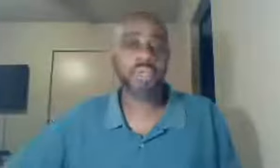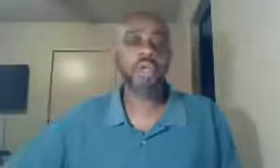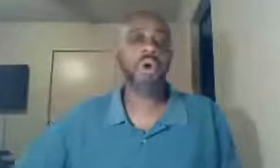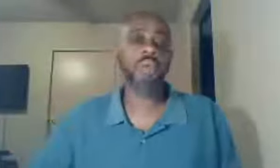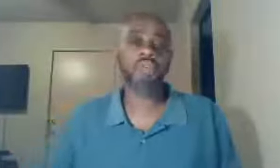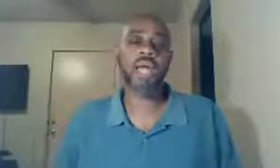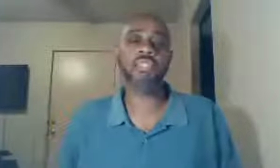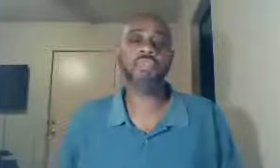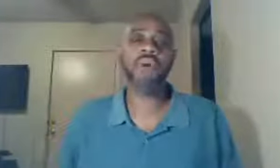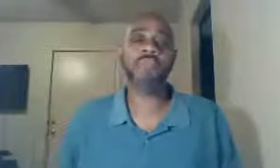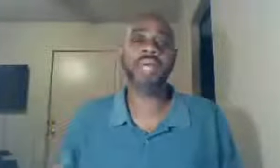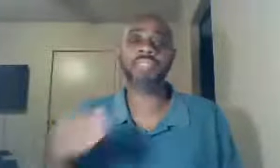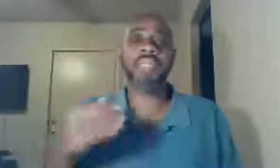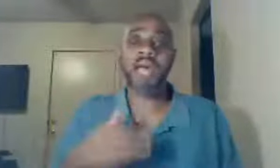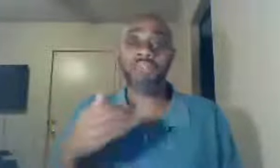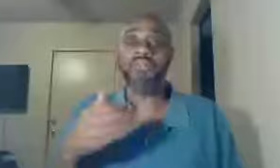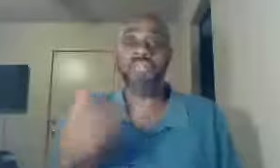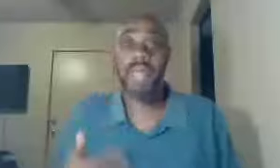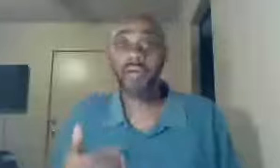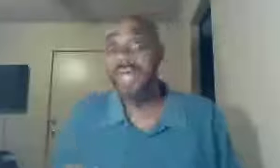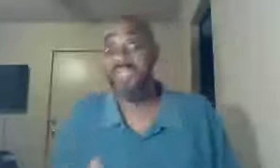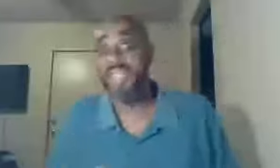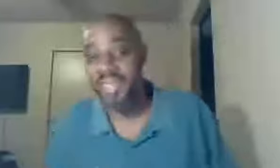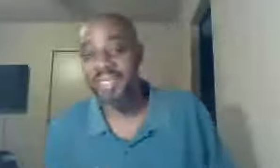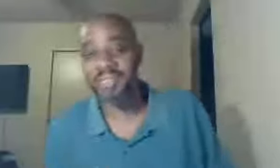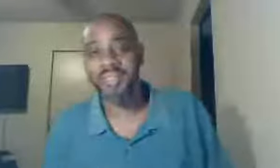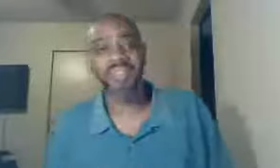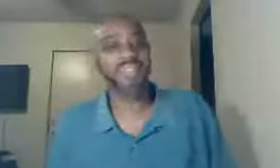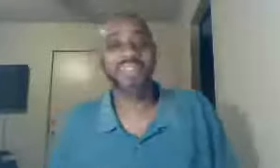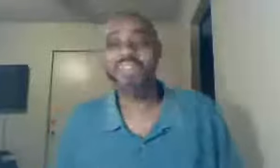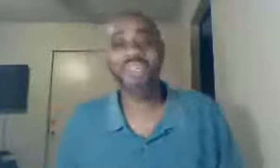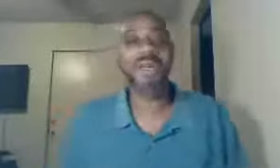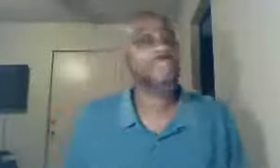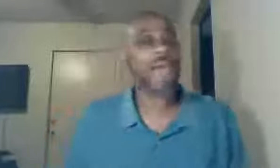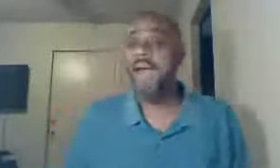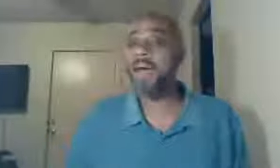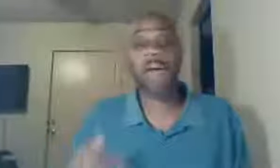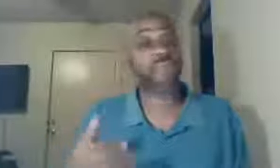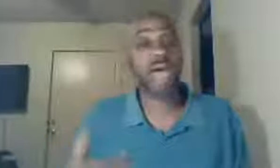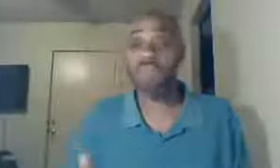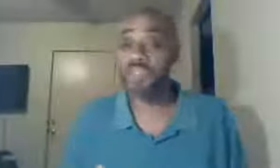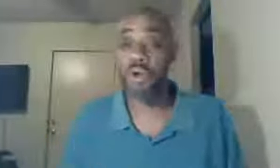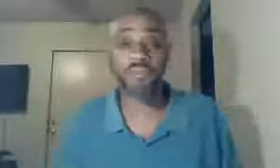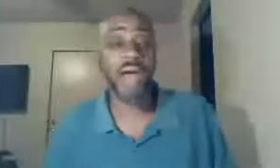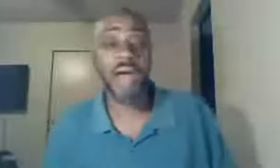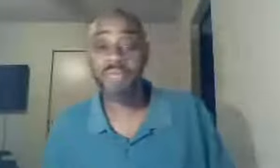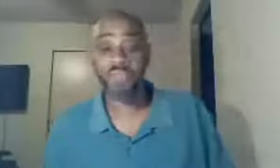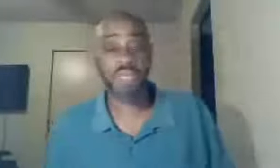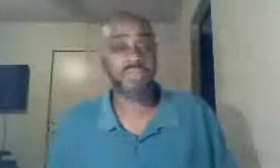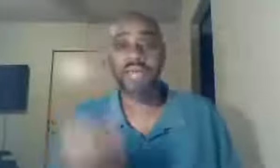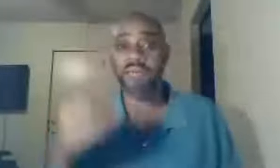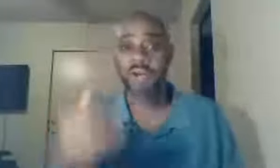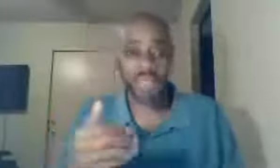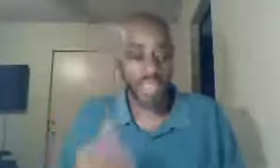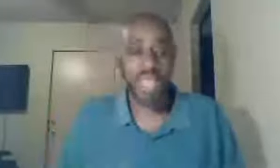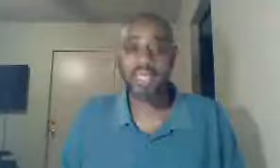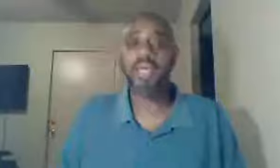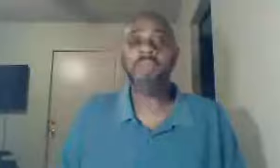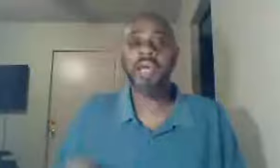or we tried to do our best, not to sound educated, I'm driving this home, for obvious reason, I've already said, because